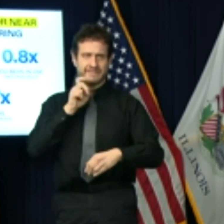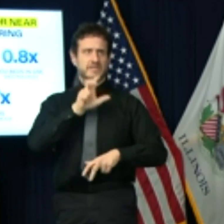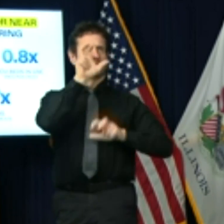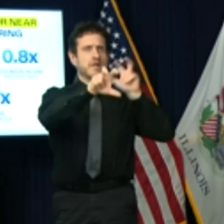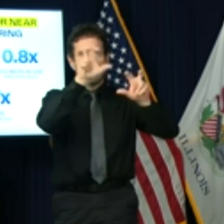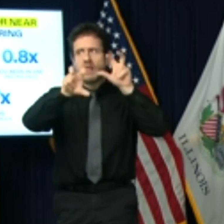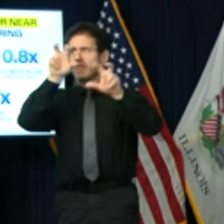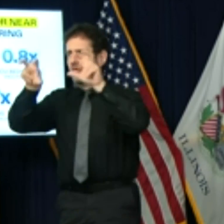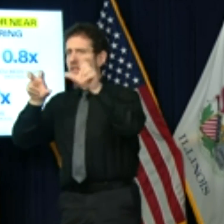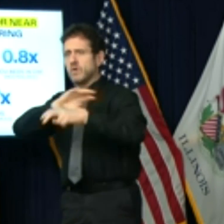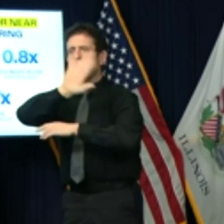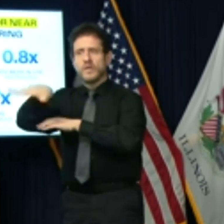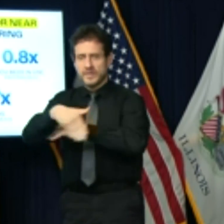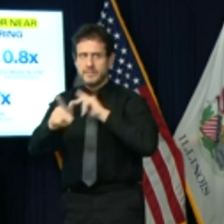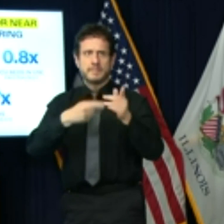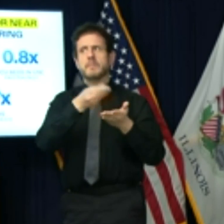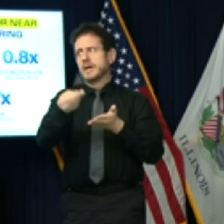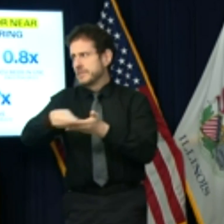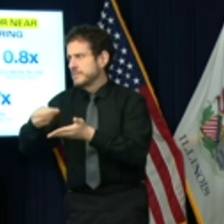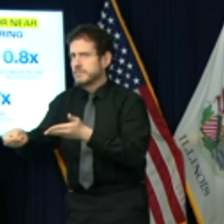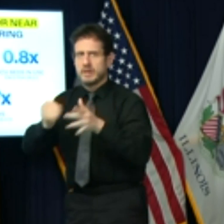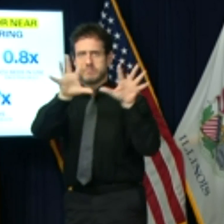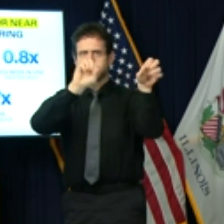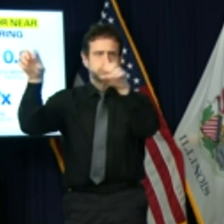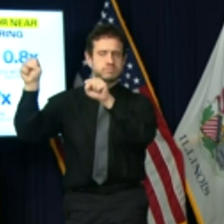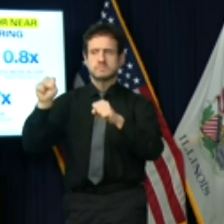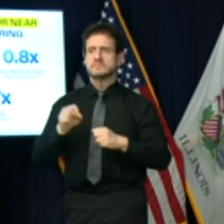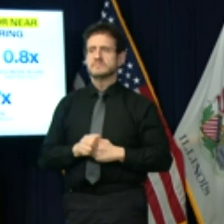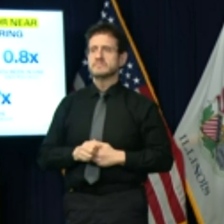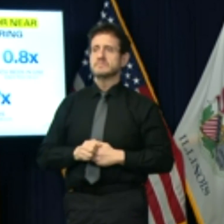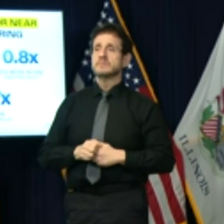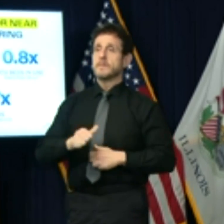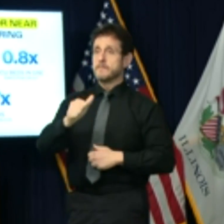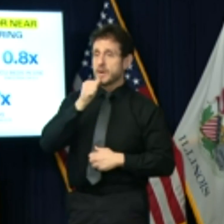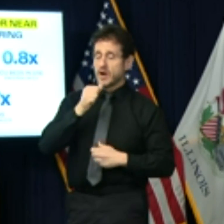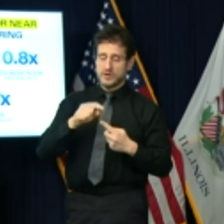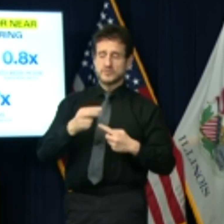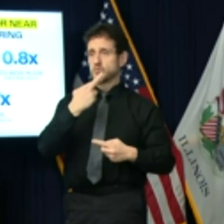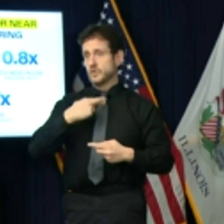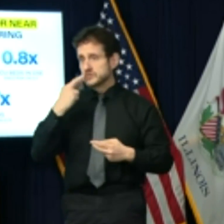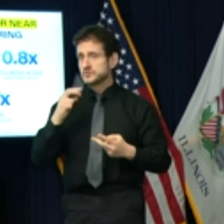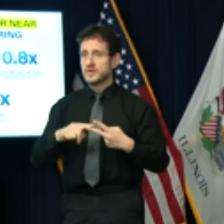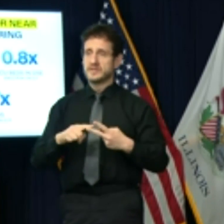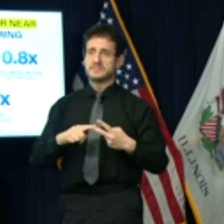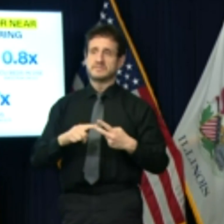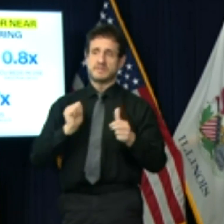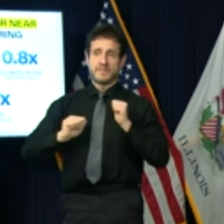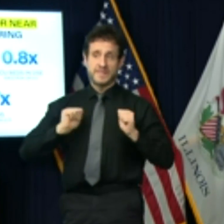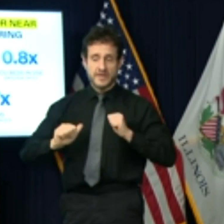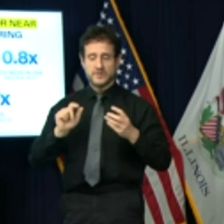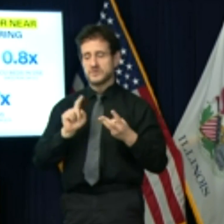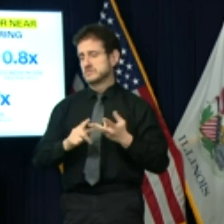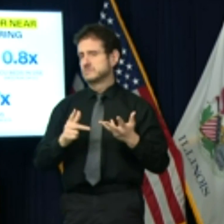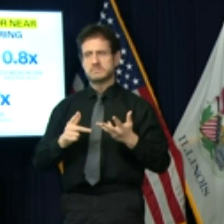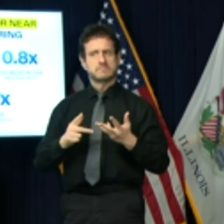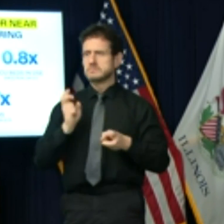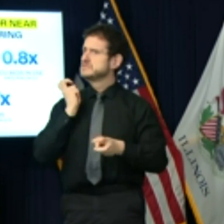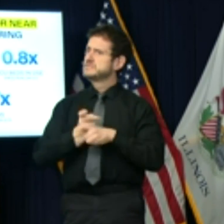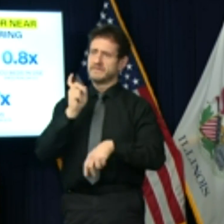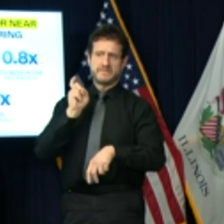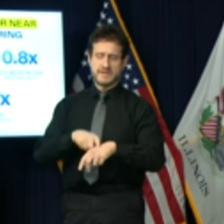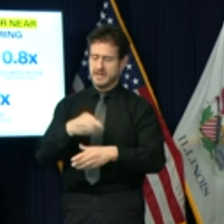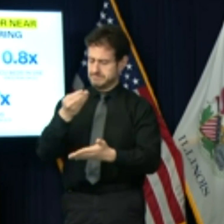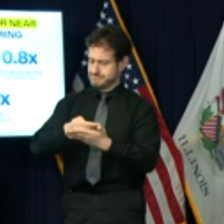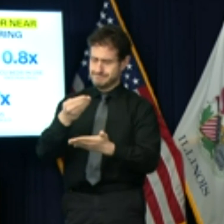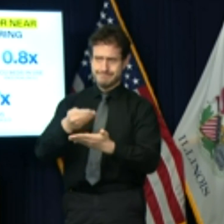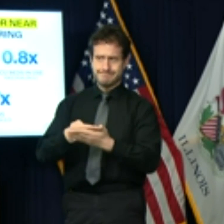and restaurants, bars, concert venues, movie theaters began to face incredible hardship, even